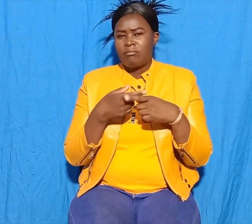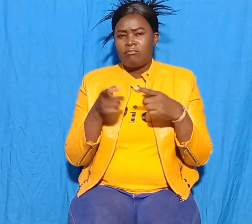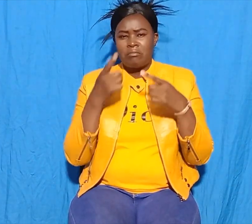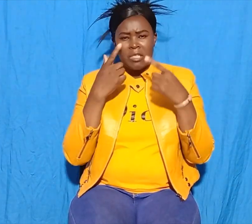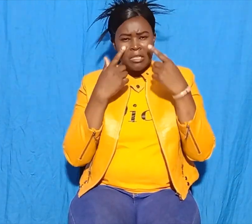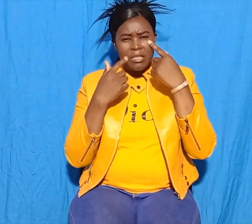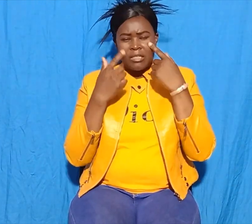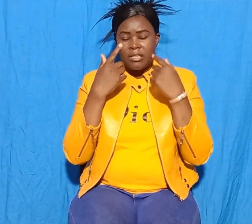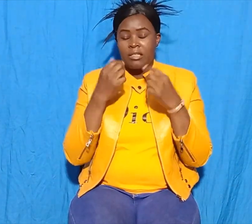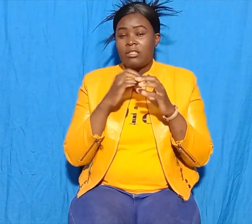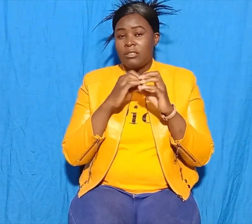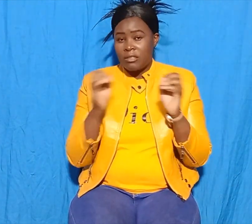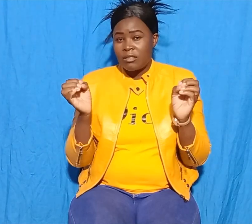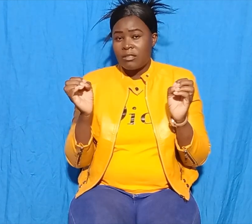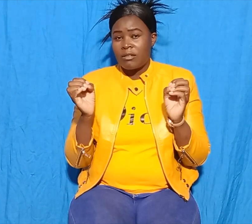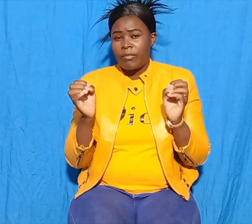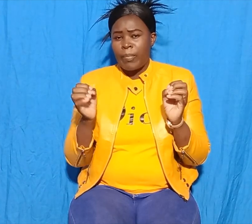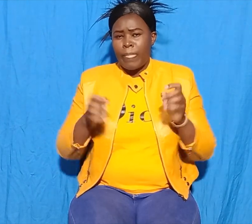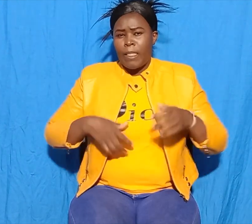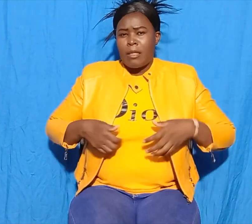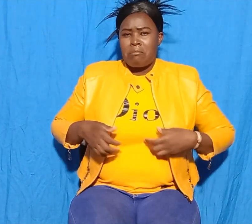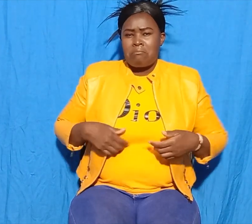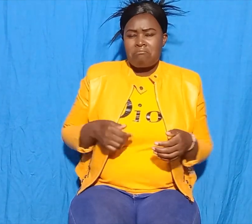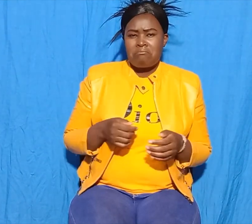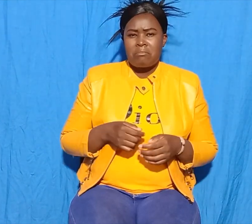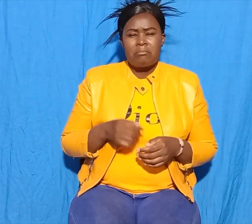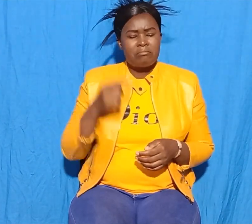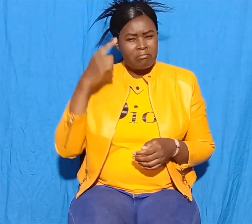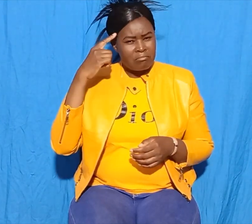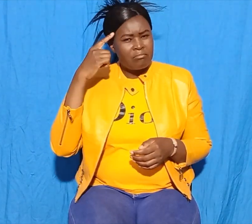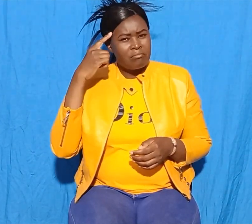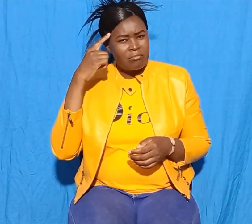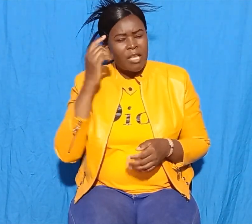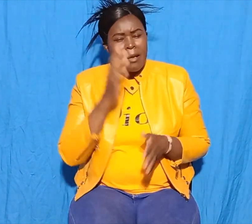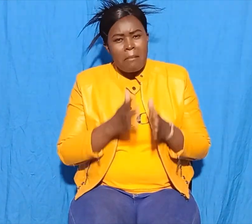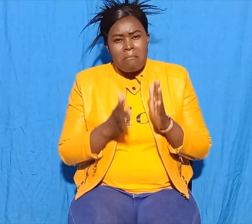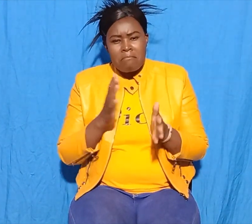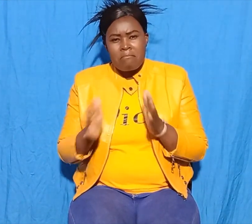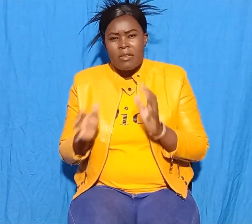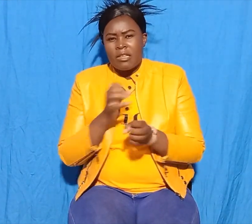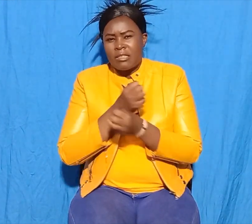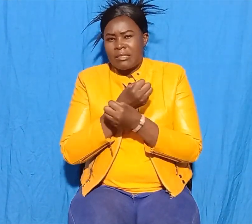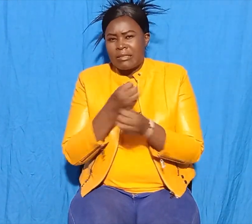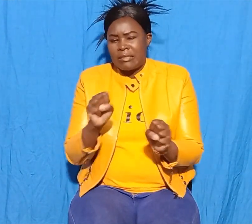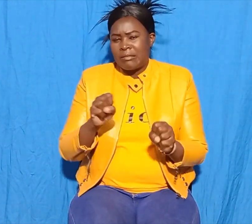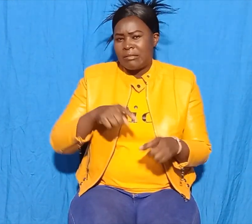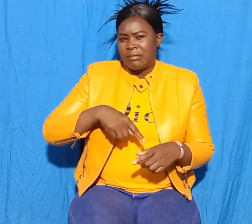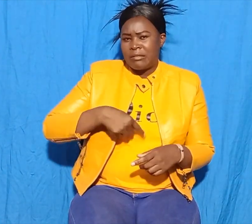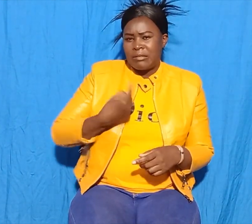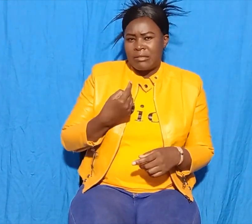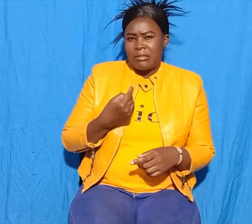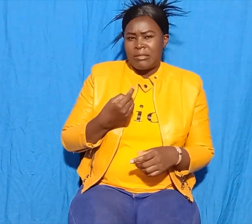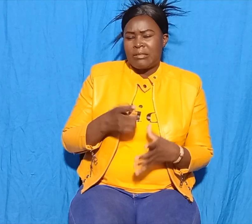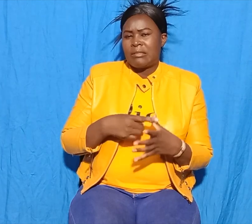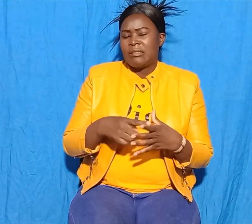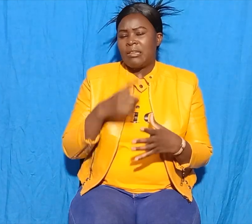himself. Then he thinks, how silly are you? Why didn't you tell me that before?